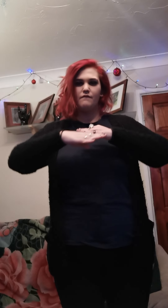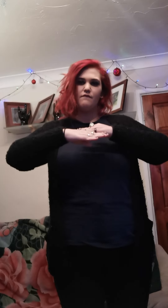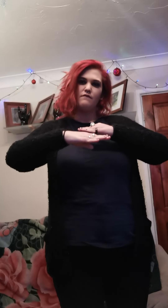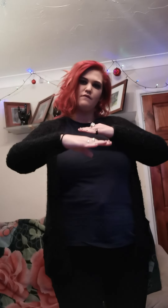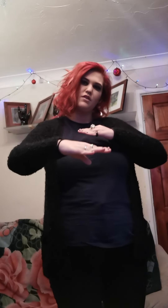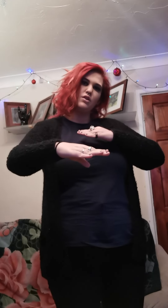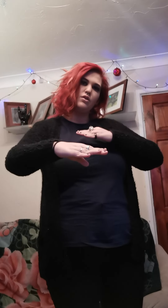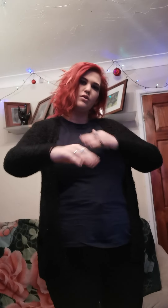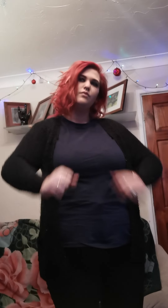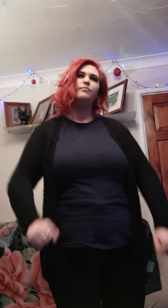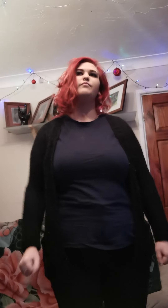floor.